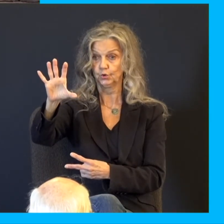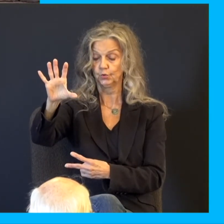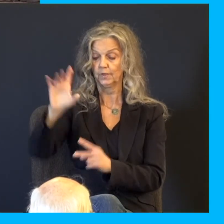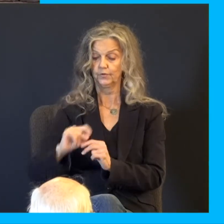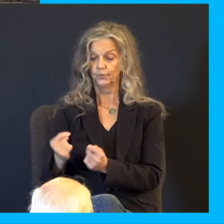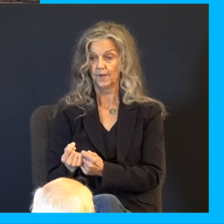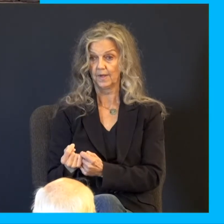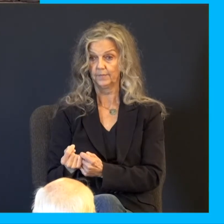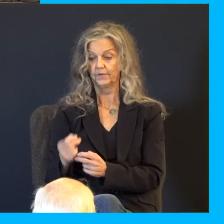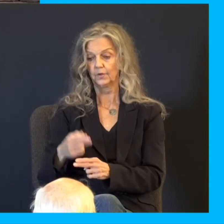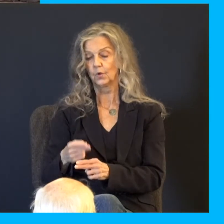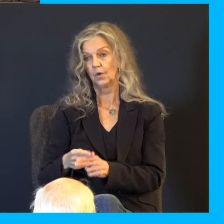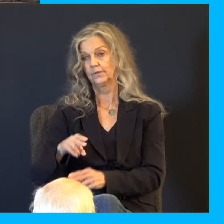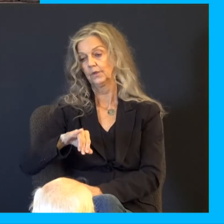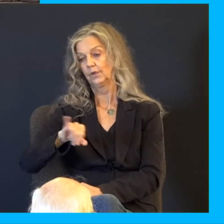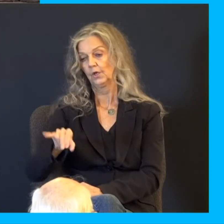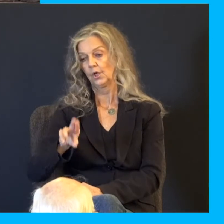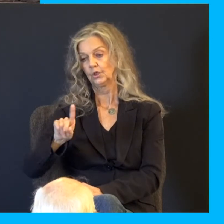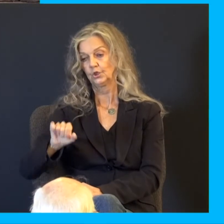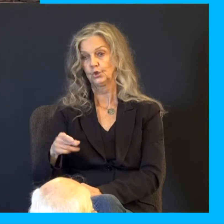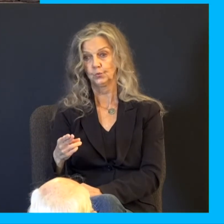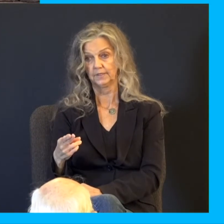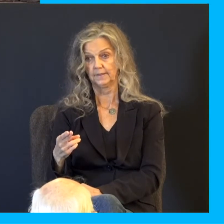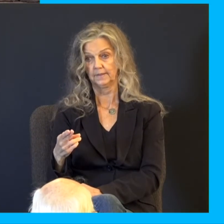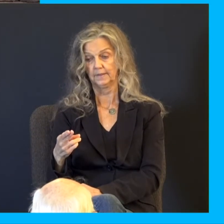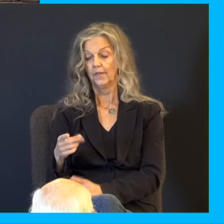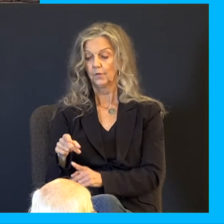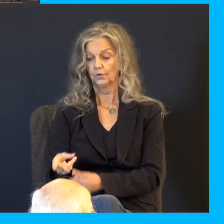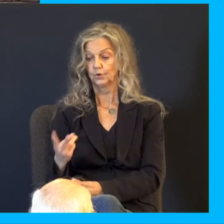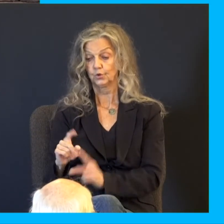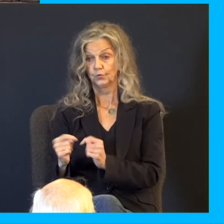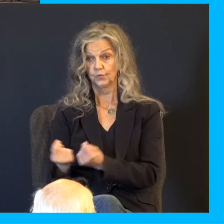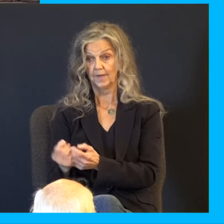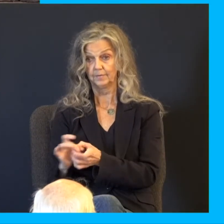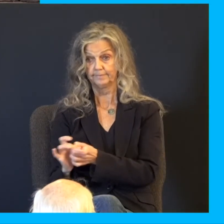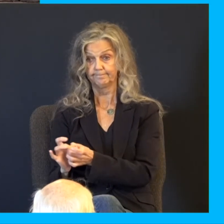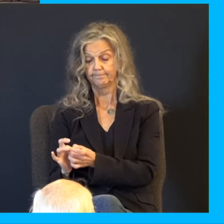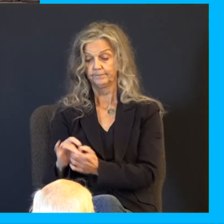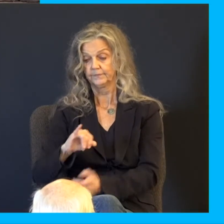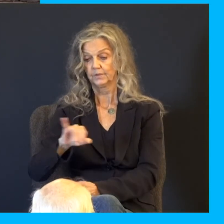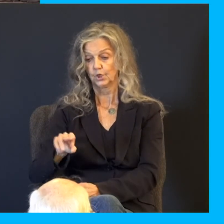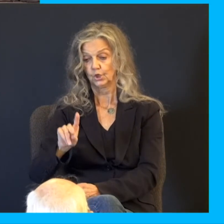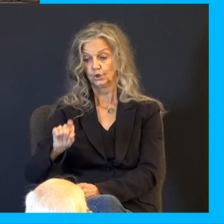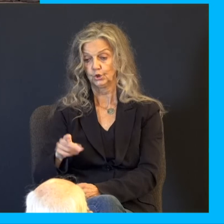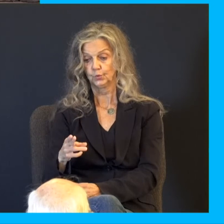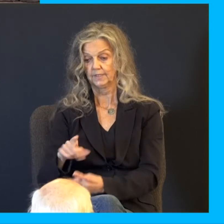referred to commonly as Judah. But those two tribes that stuck together were Judah and Benjamin.